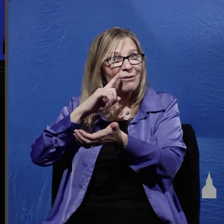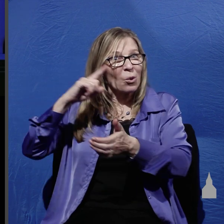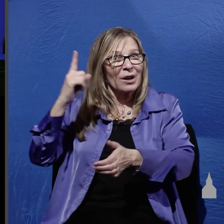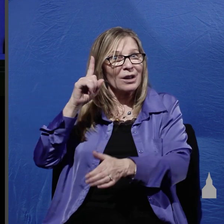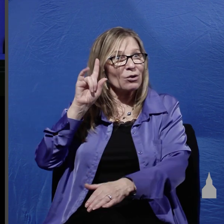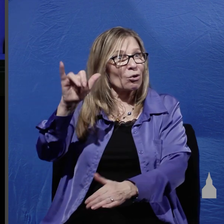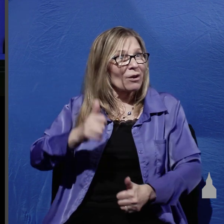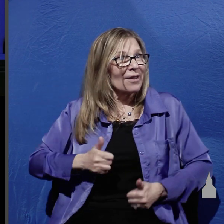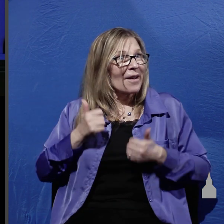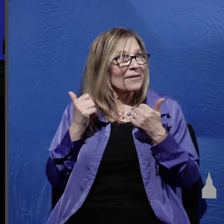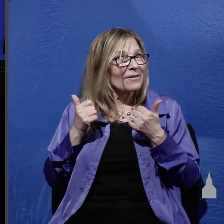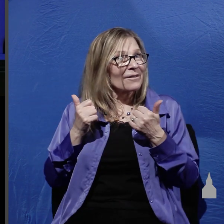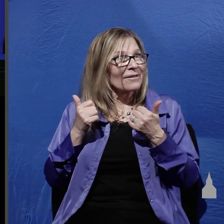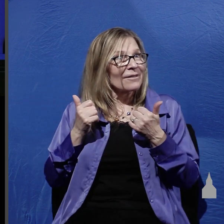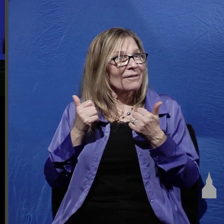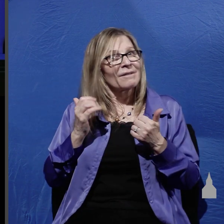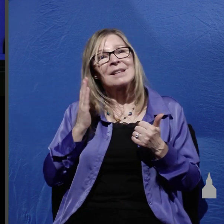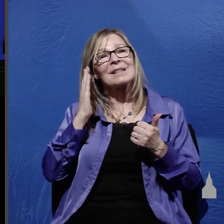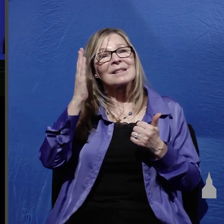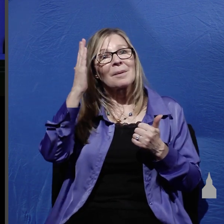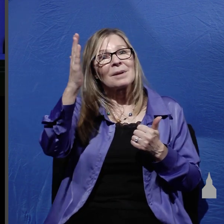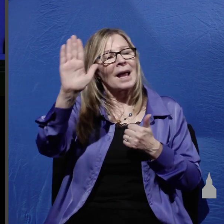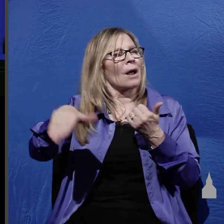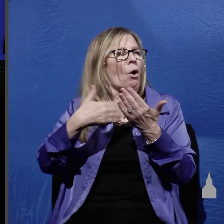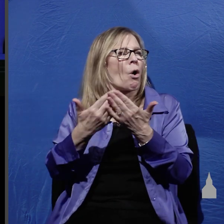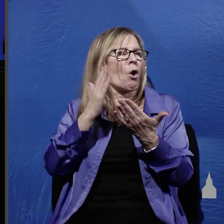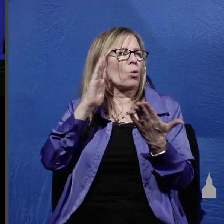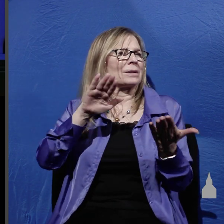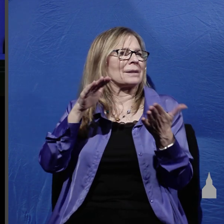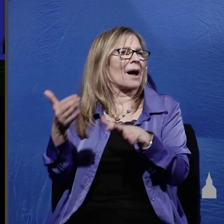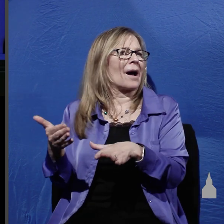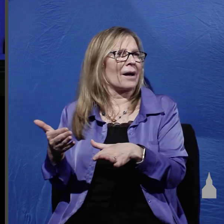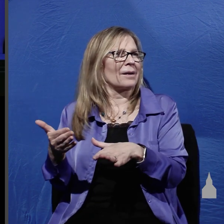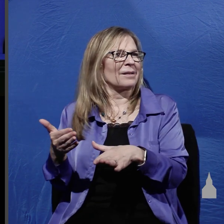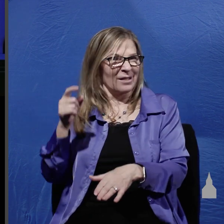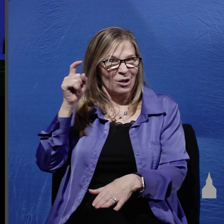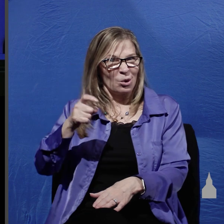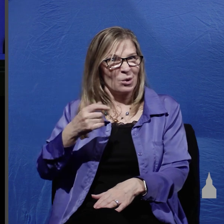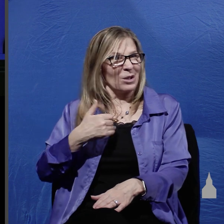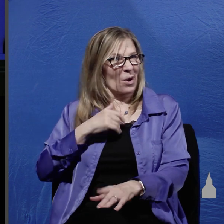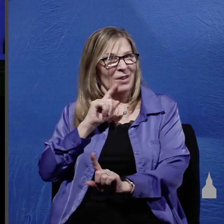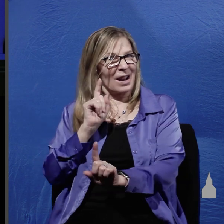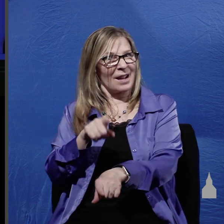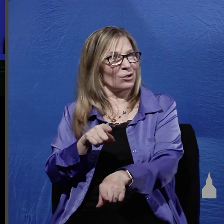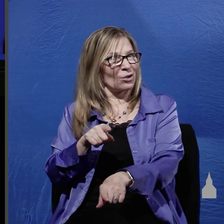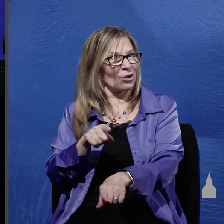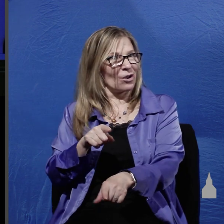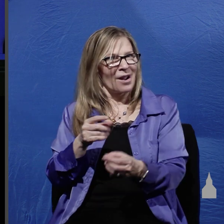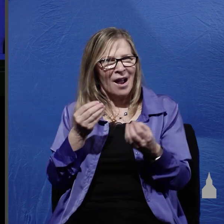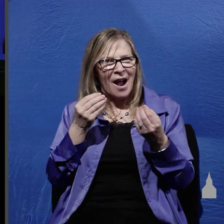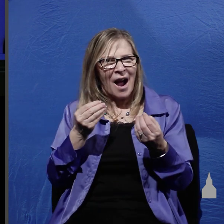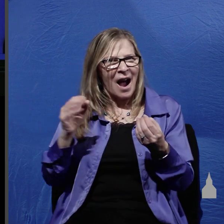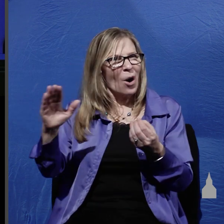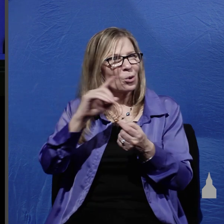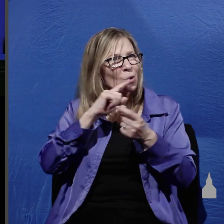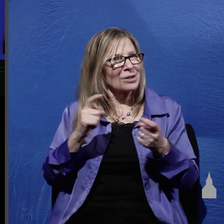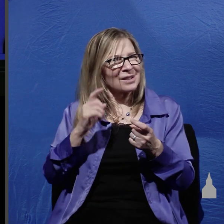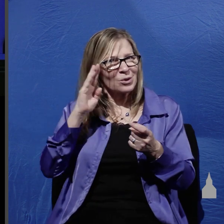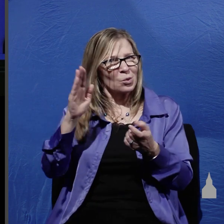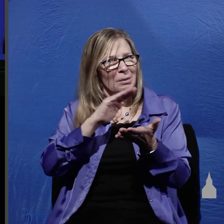someday we're all going to die you need to have an answer as to how are your sins going to be forgiven before